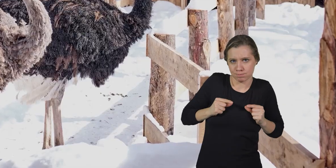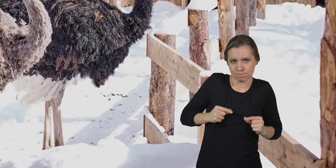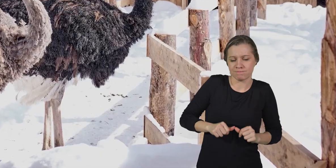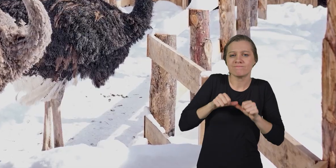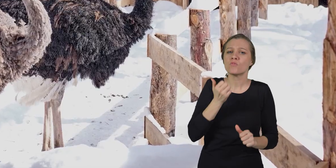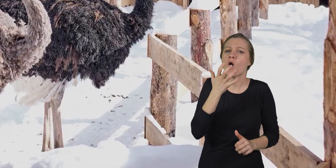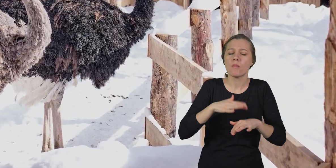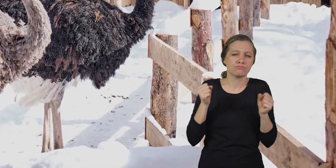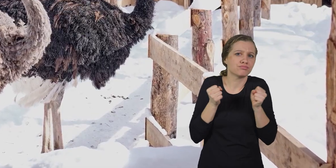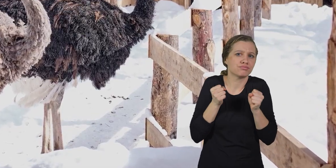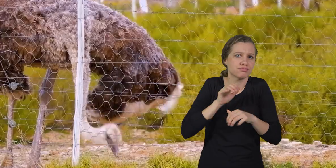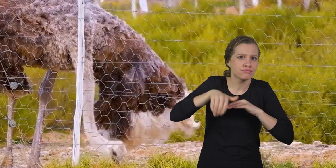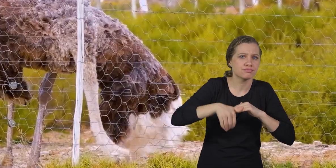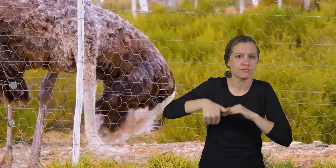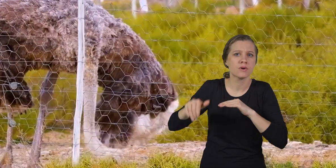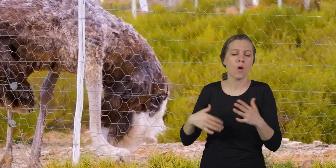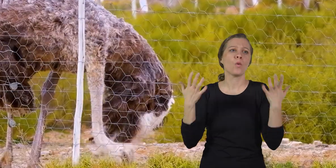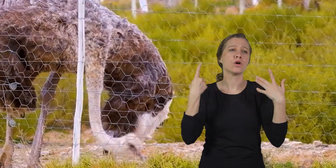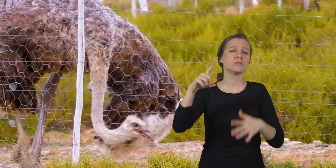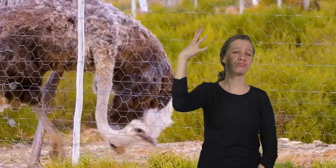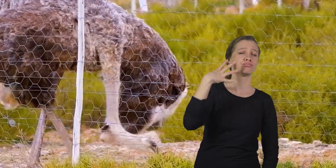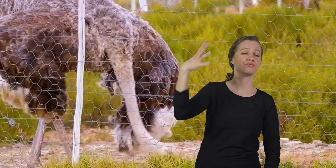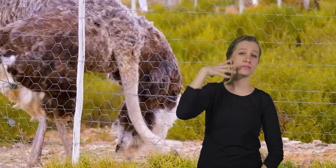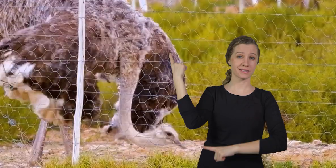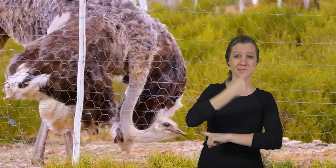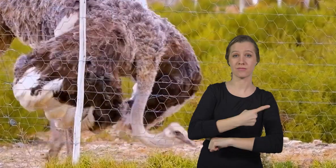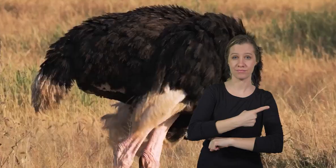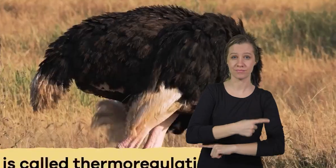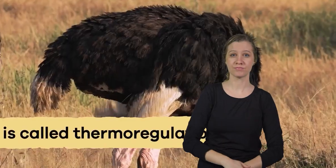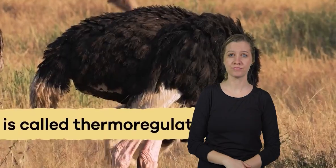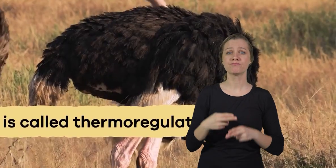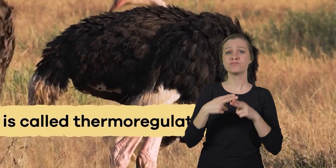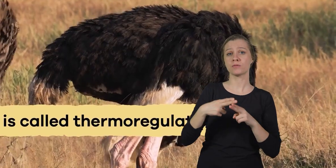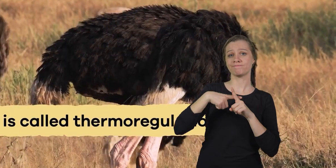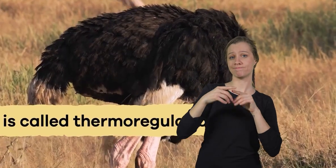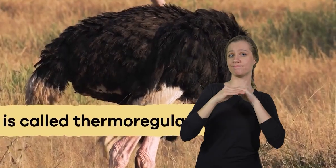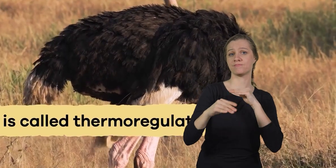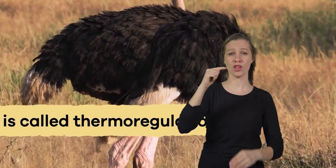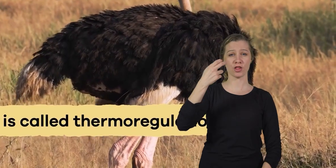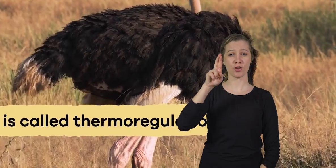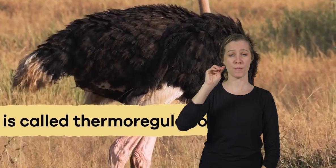warm on chilly nights and cool during scorching days. This is called thermoregulation.